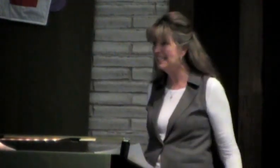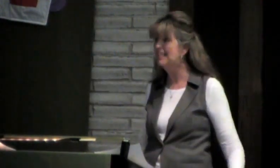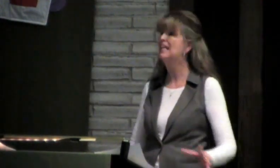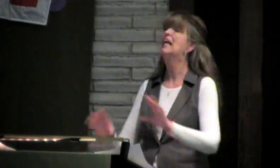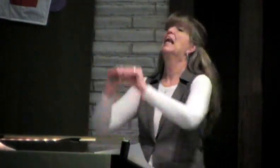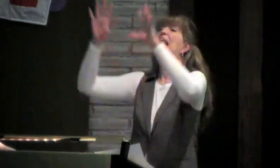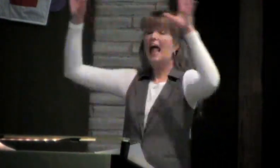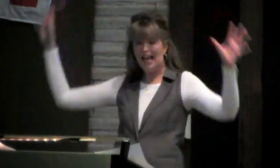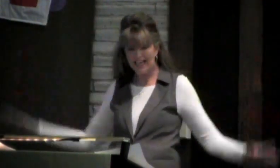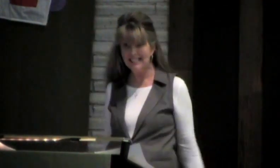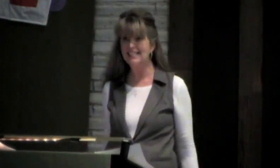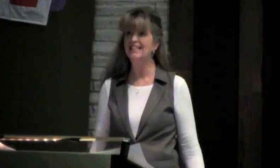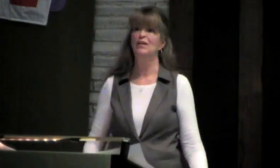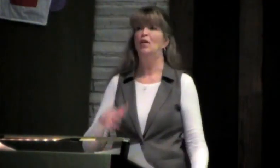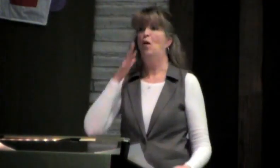Would you draw God as just light?